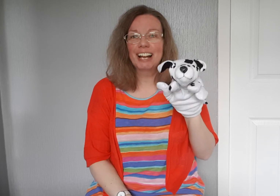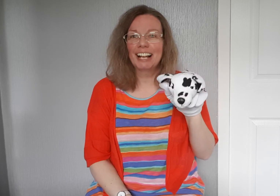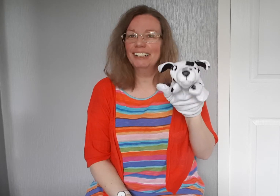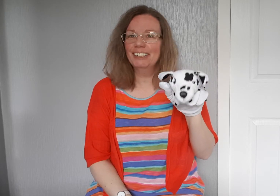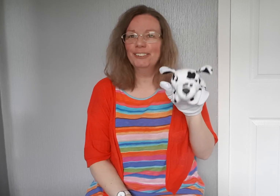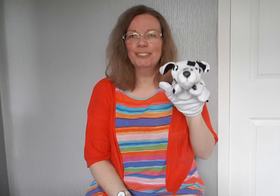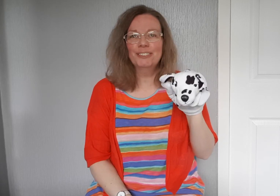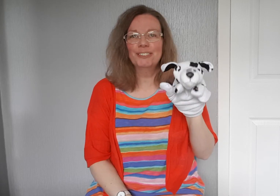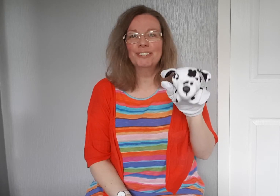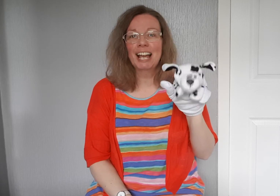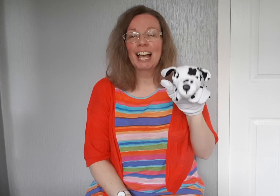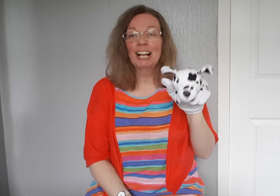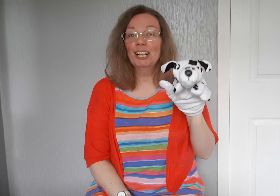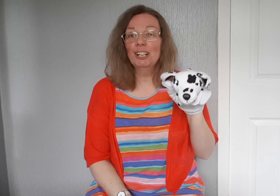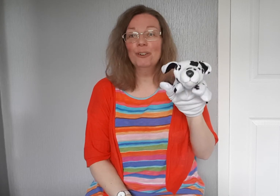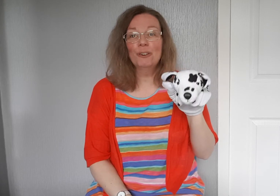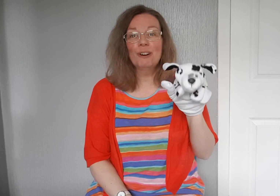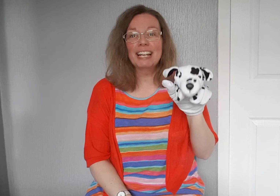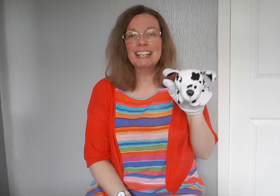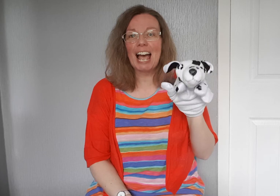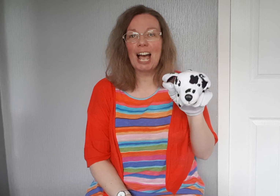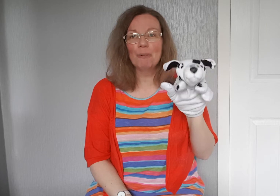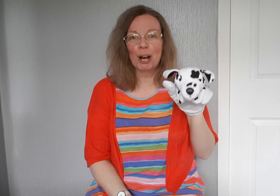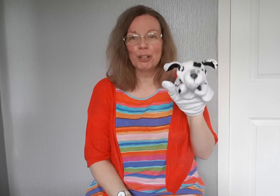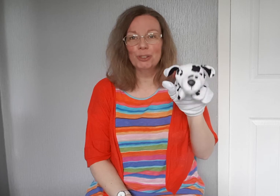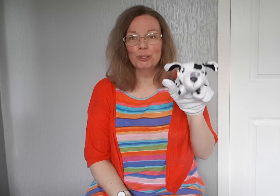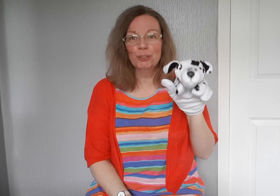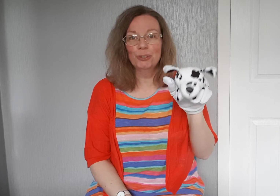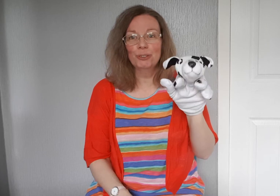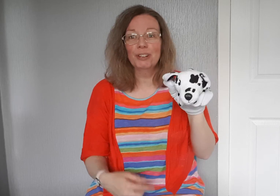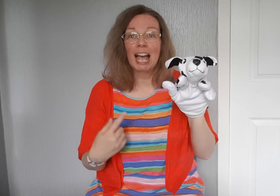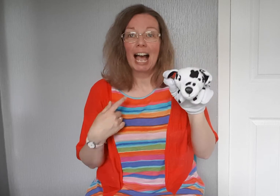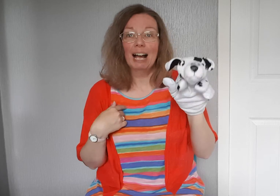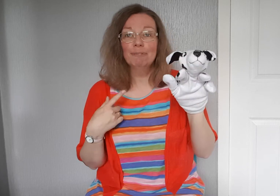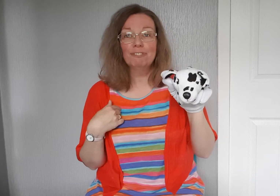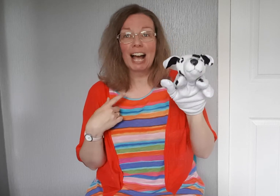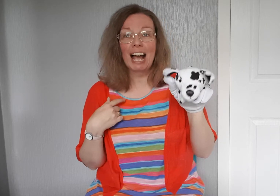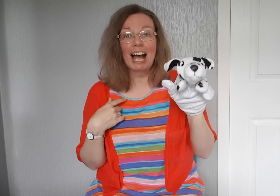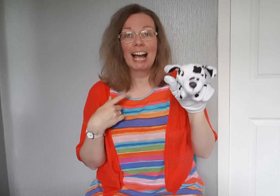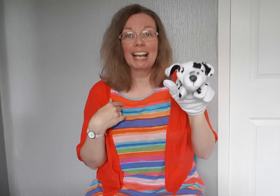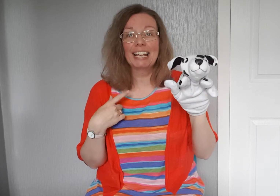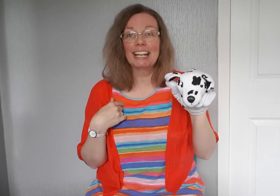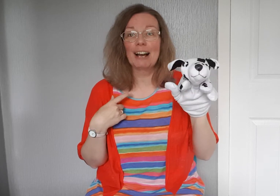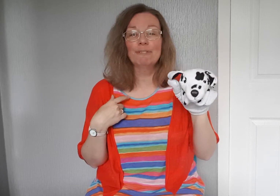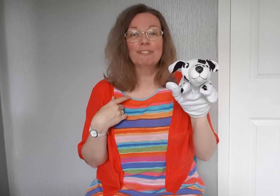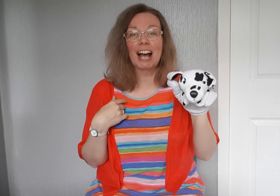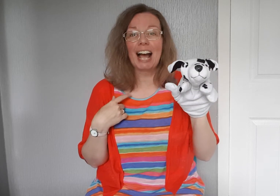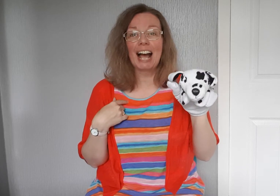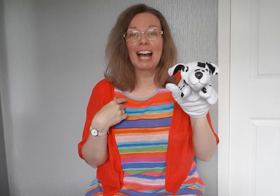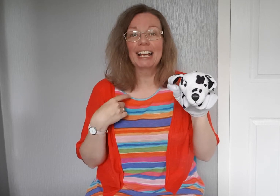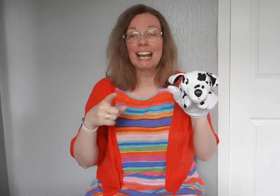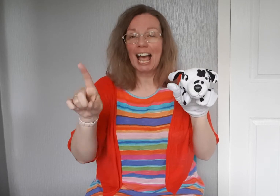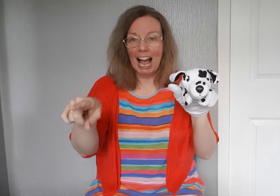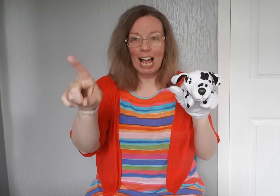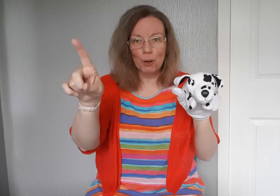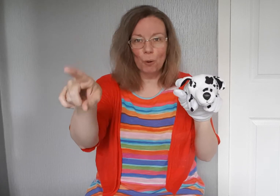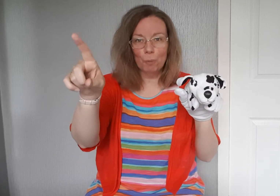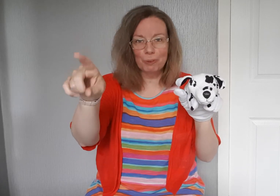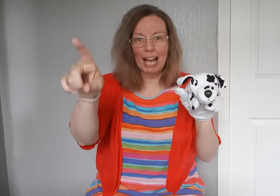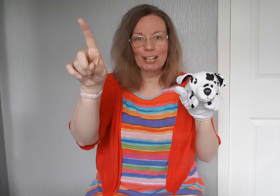hello, hello and how are you? I'm fine, I'm fine, I hope that